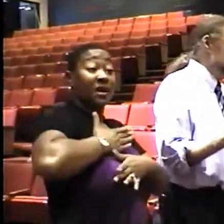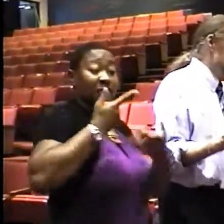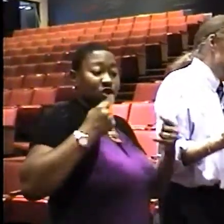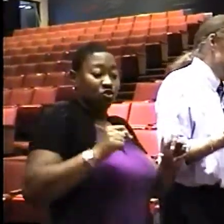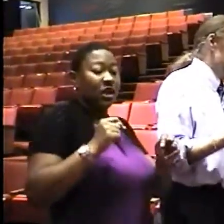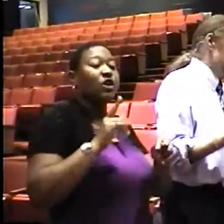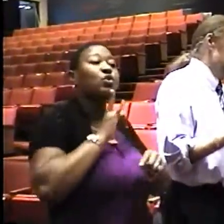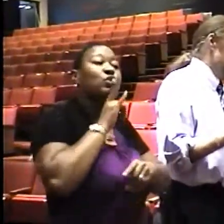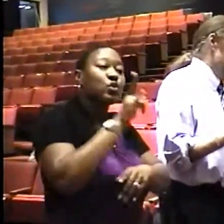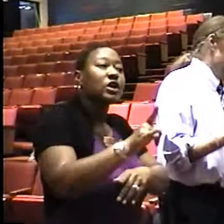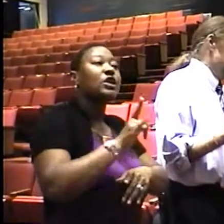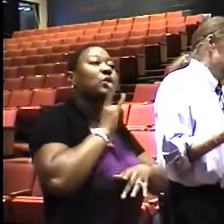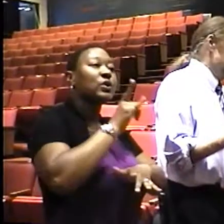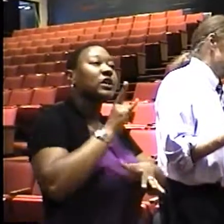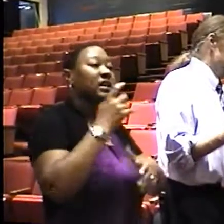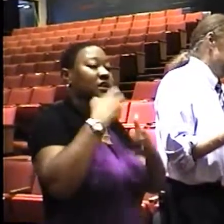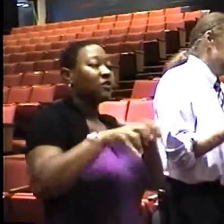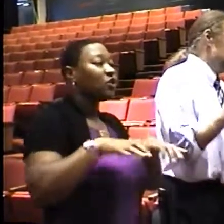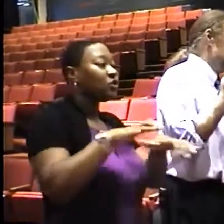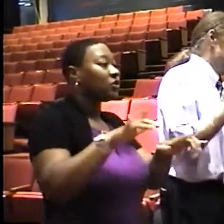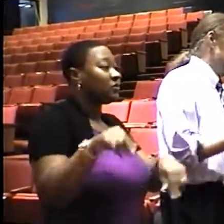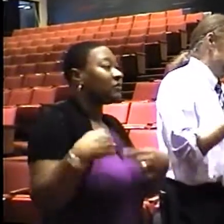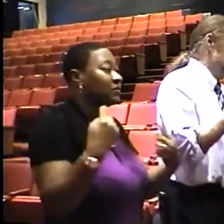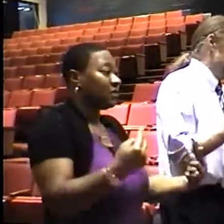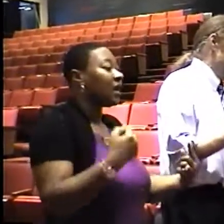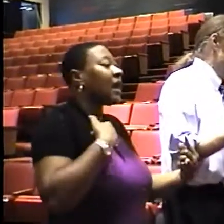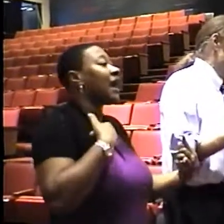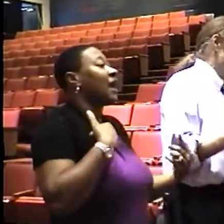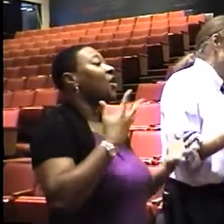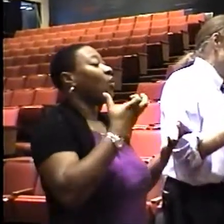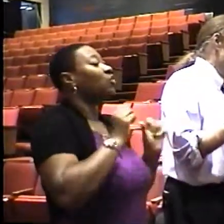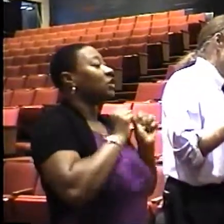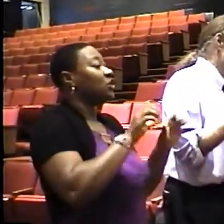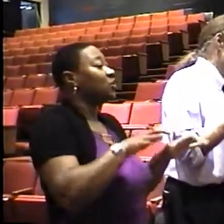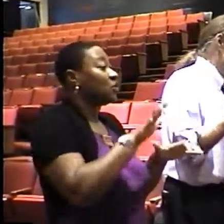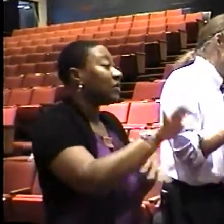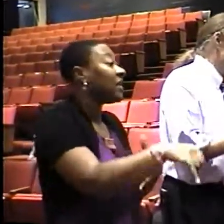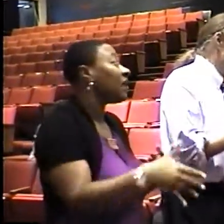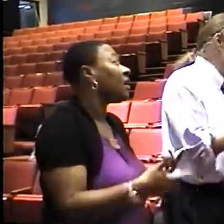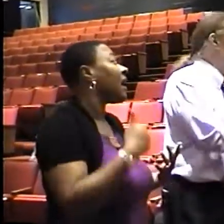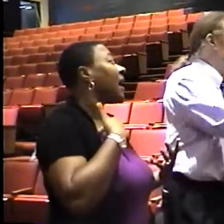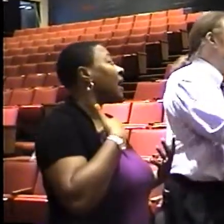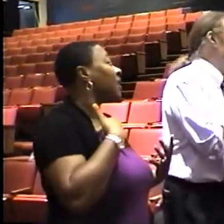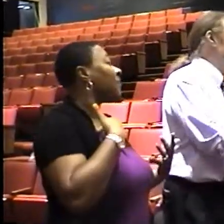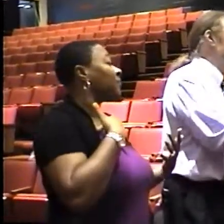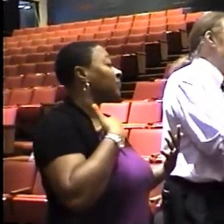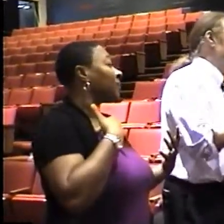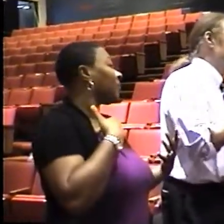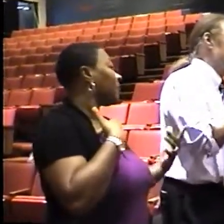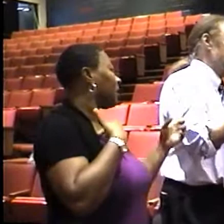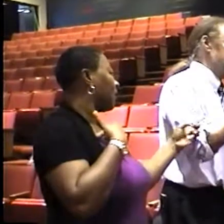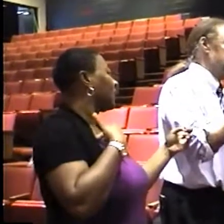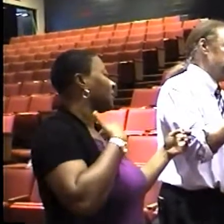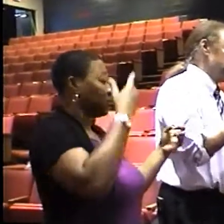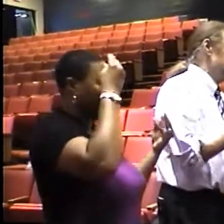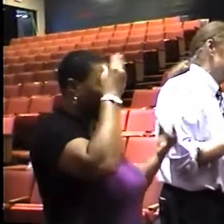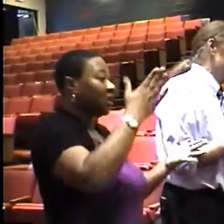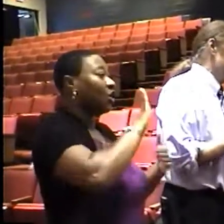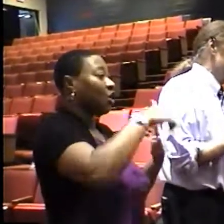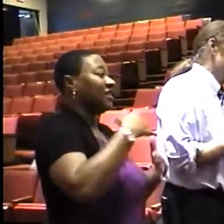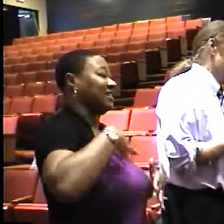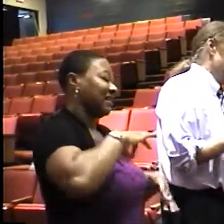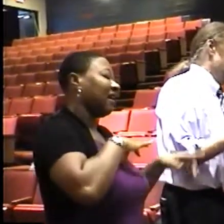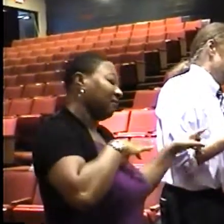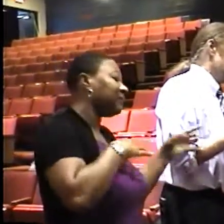trying very hard to do. Uh, and this is what I intend to continue to do. Uh, I, I expect all, this, this is what I'm, I'm saying to staff. This is supposed